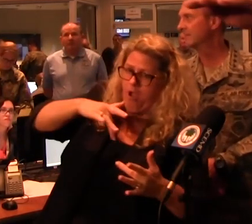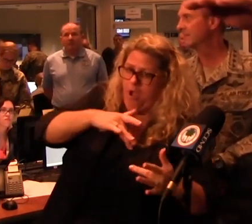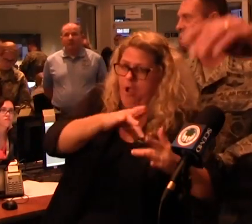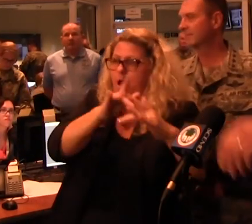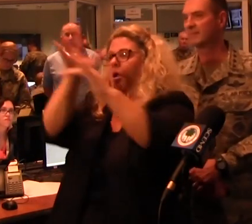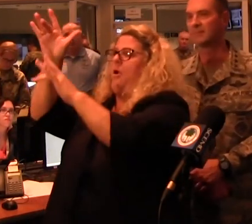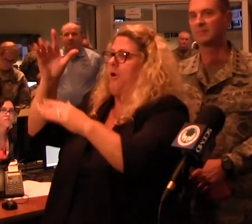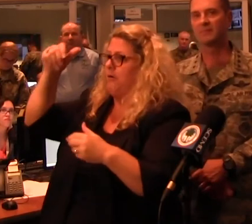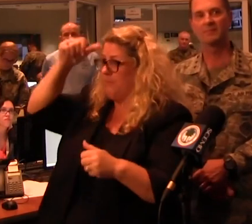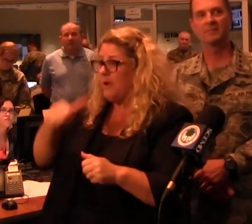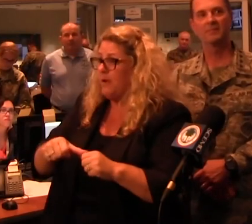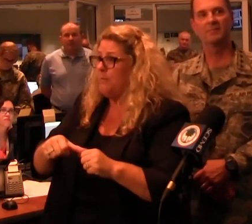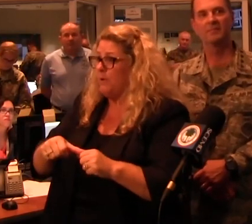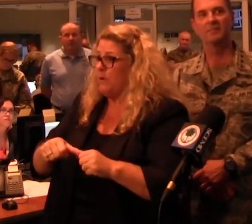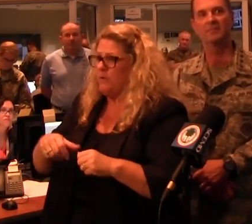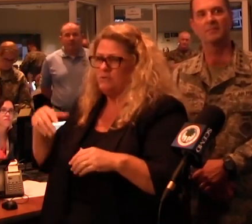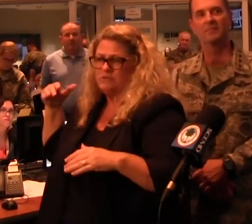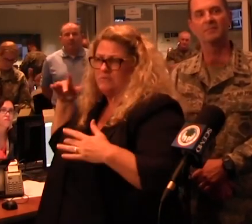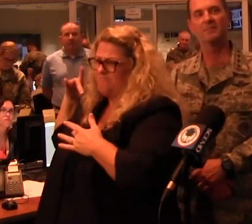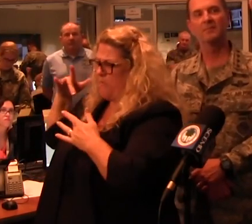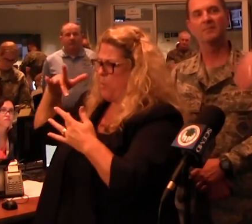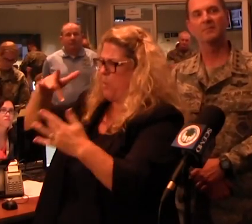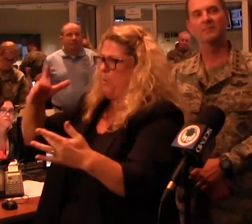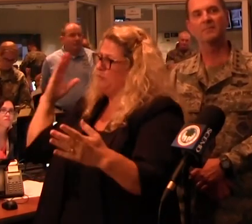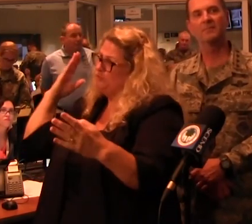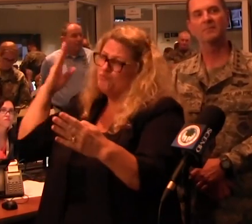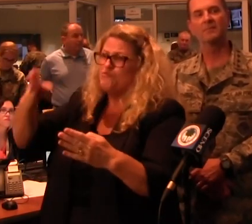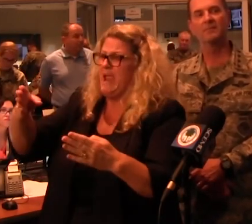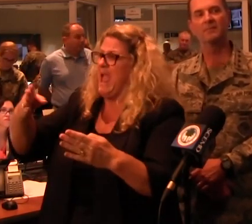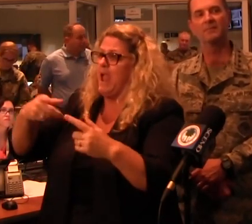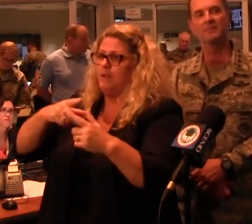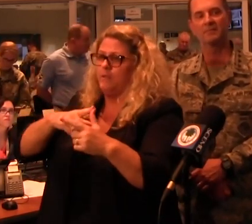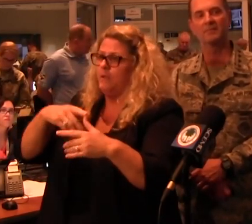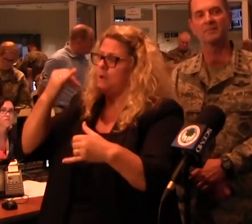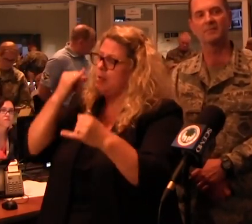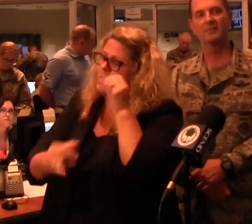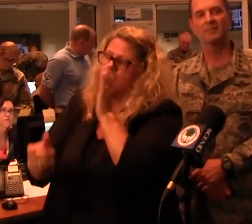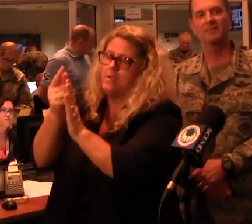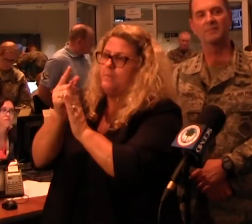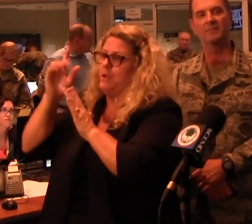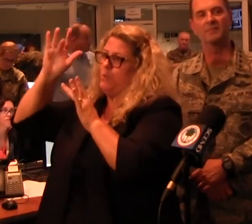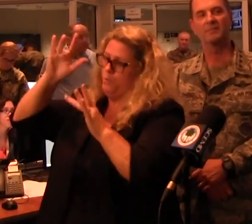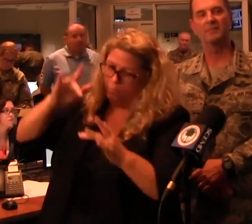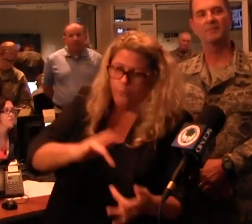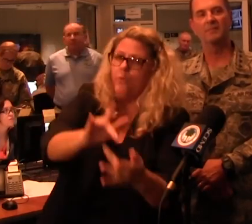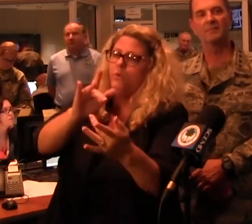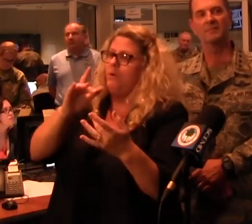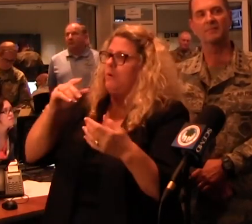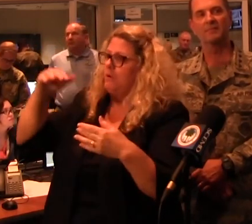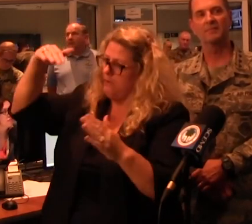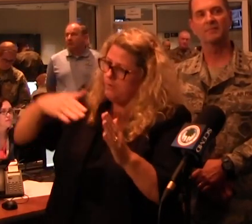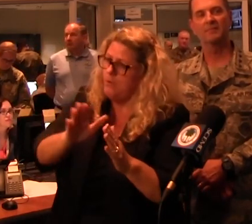flat lined across the Atlantic and come straight in and not been able to move upward. Fortunately, it was not